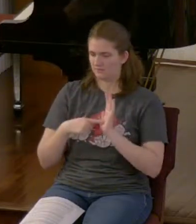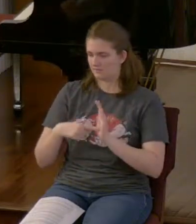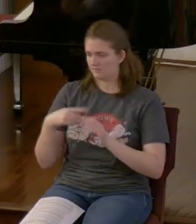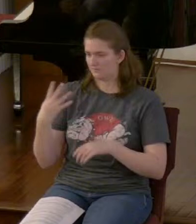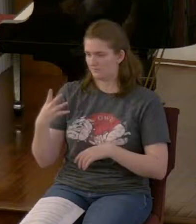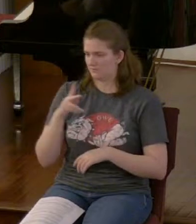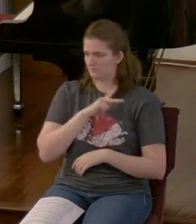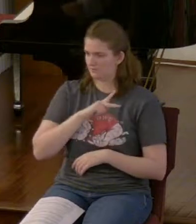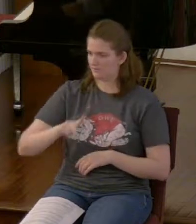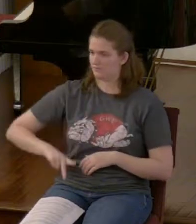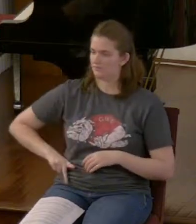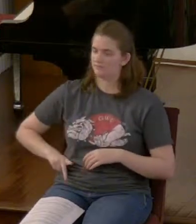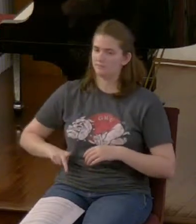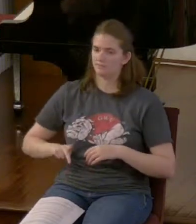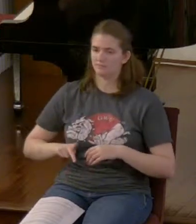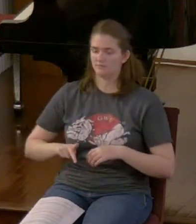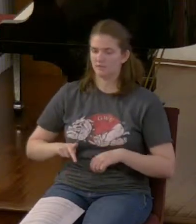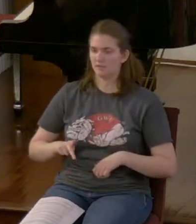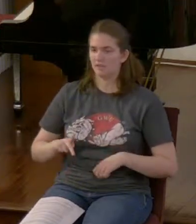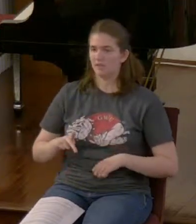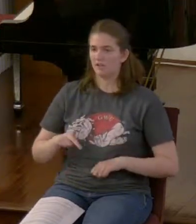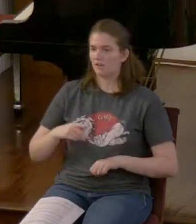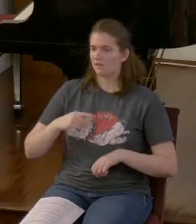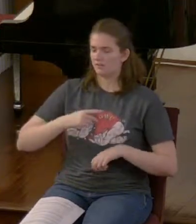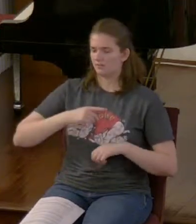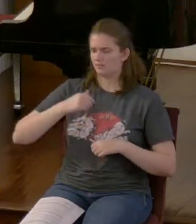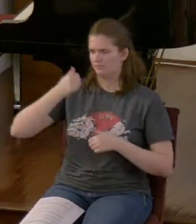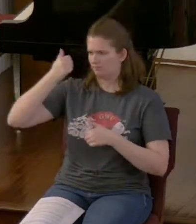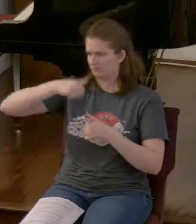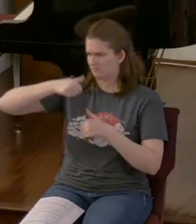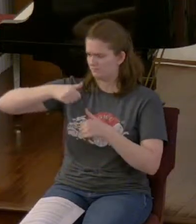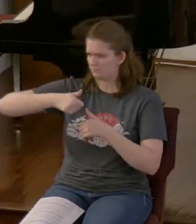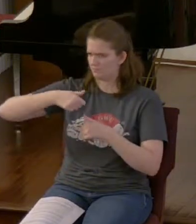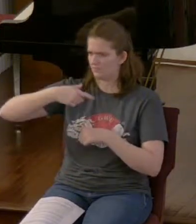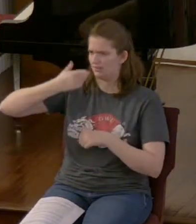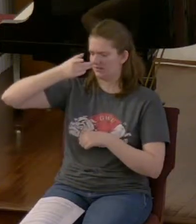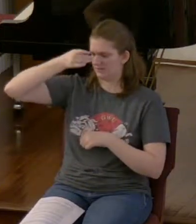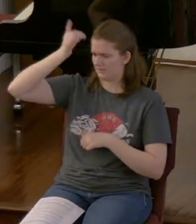This divine interpretation of the dream Now remember he's asking